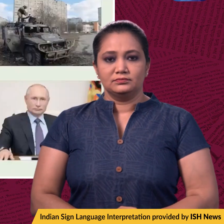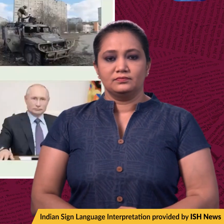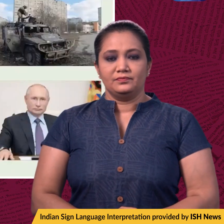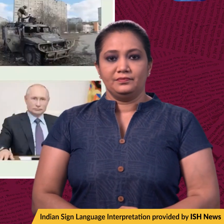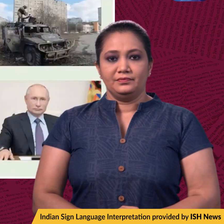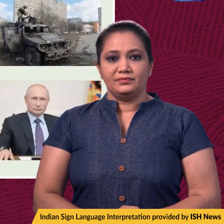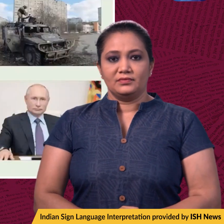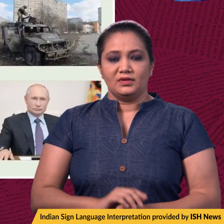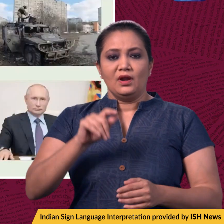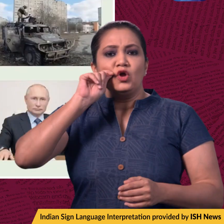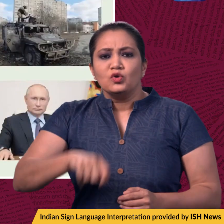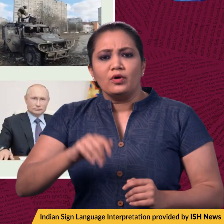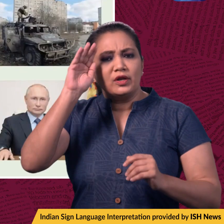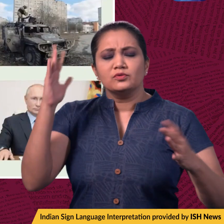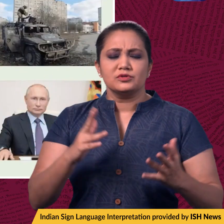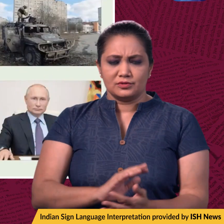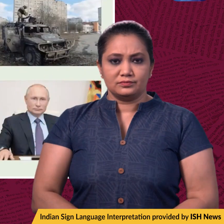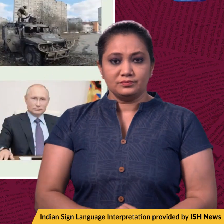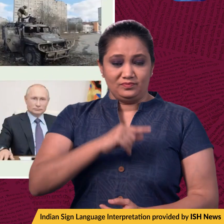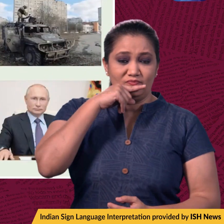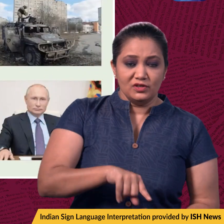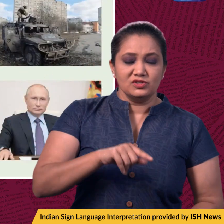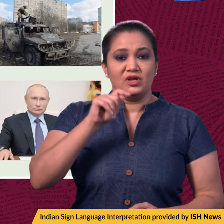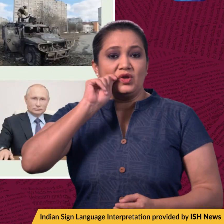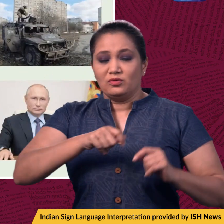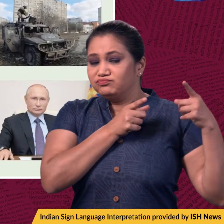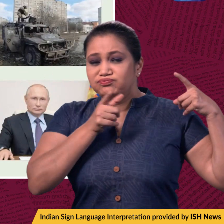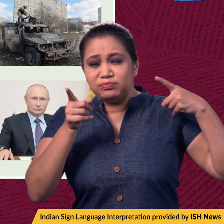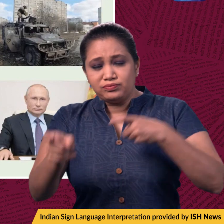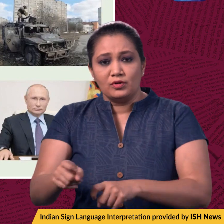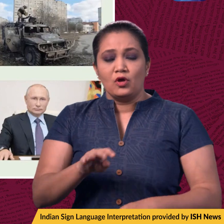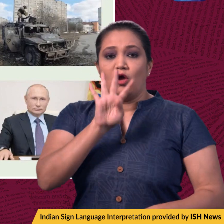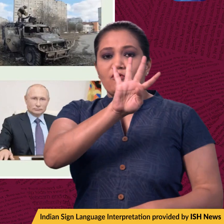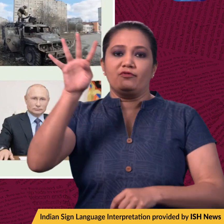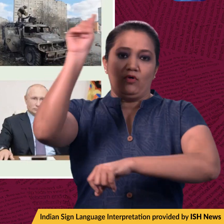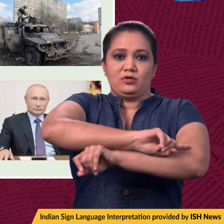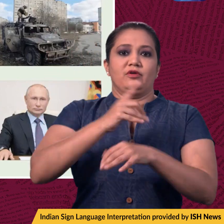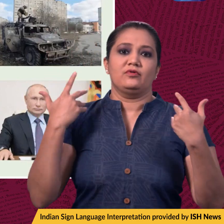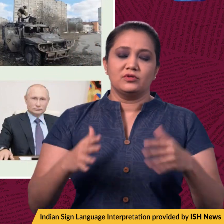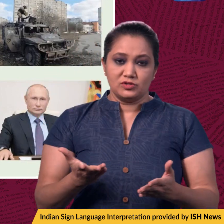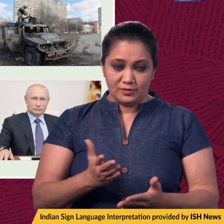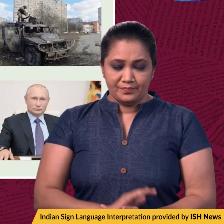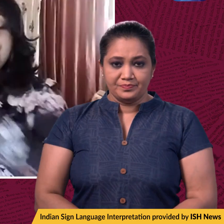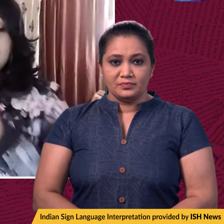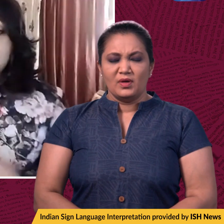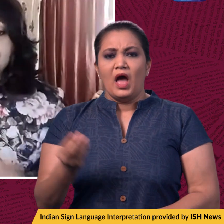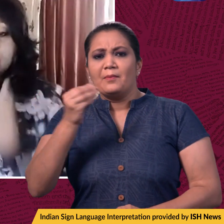On to Ukraine right now, Russia's invasion of Ukraine at State 44. At least 50 people,